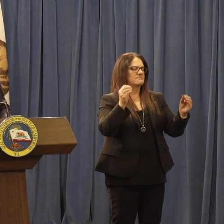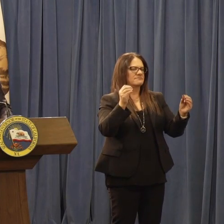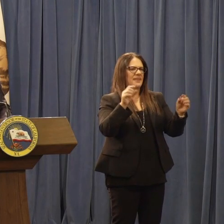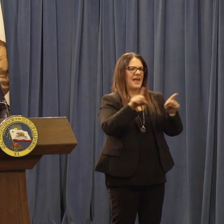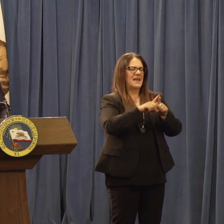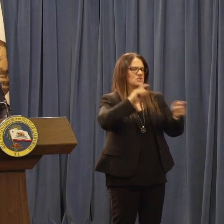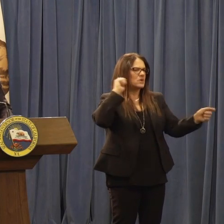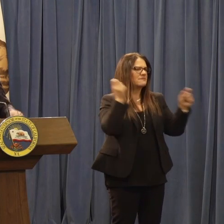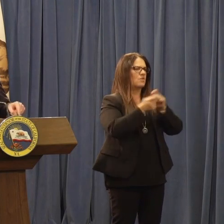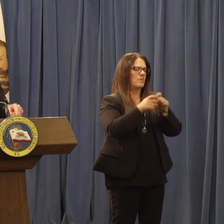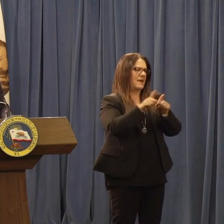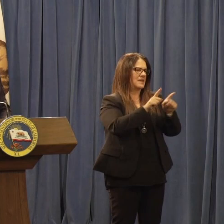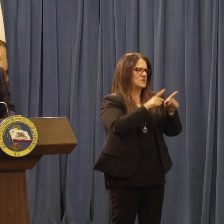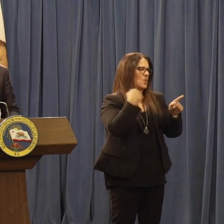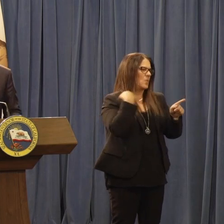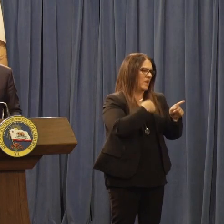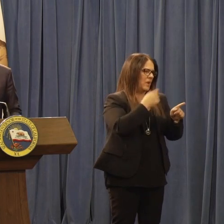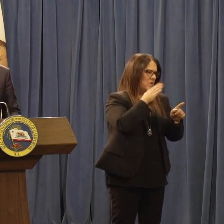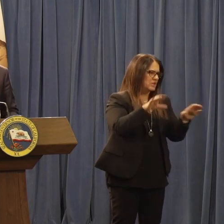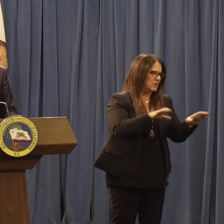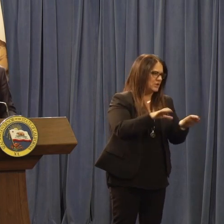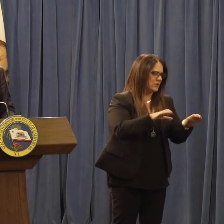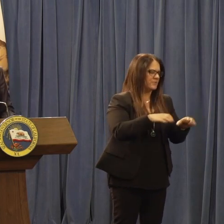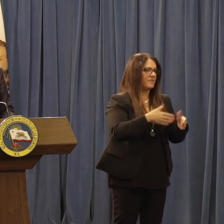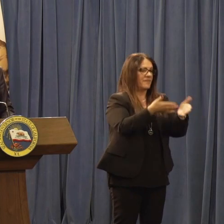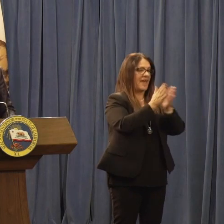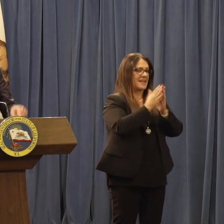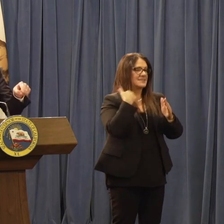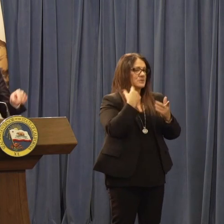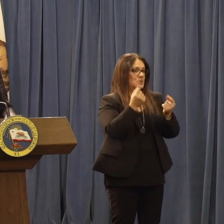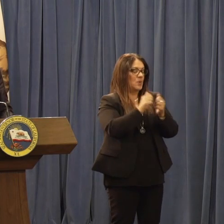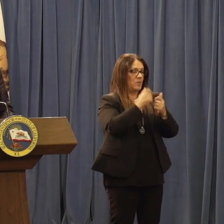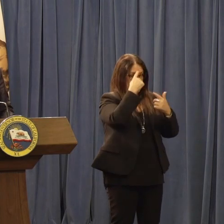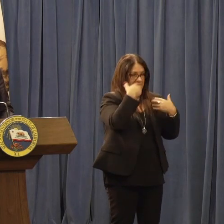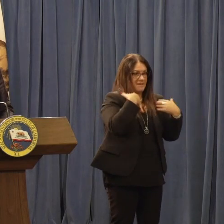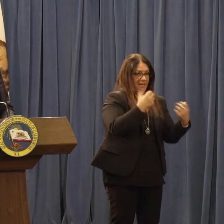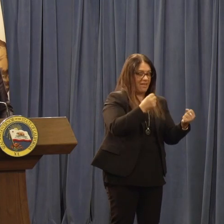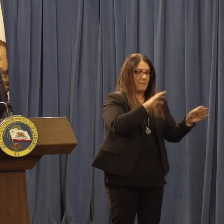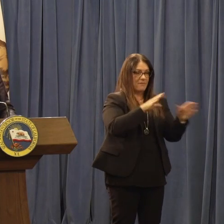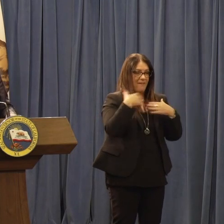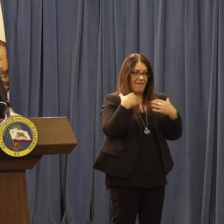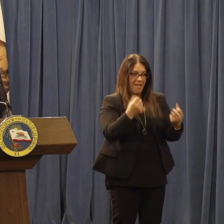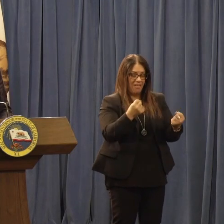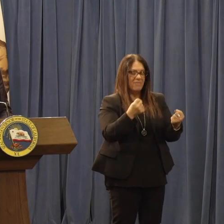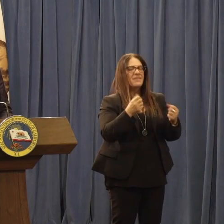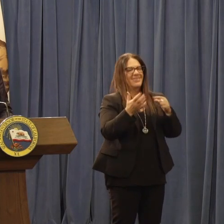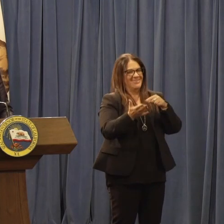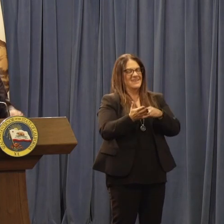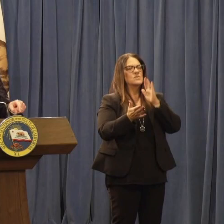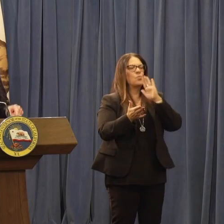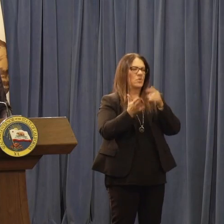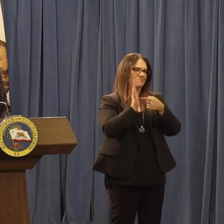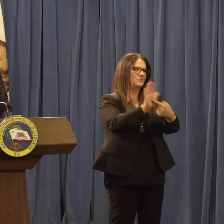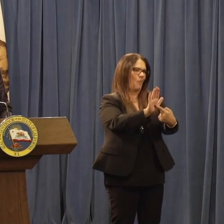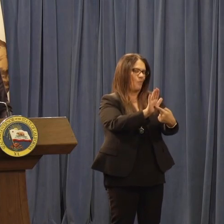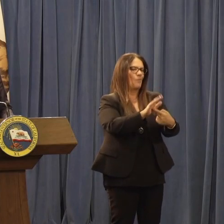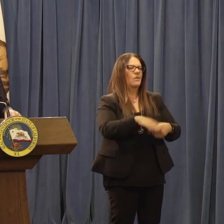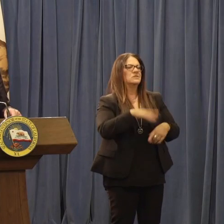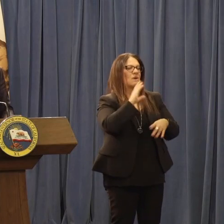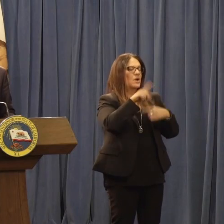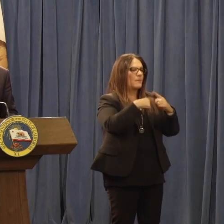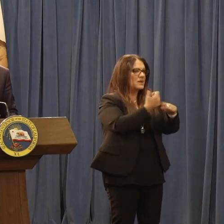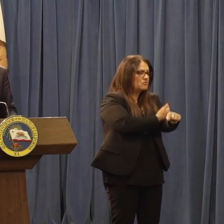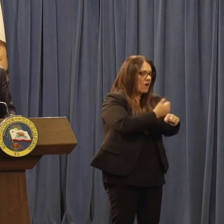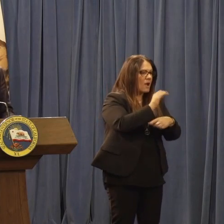transformative as this. You want to ask about what we're doing on behavioral health, mental health? This is it. You want to talk about what we're doing on substance abuse? This is it.